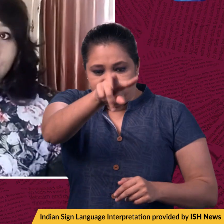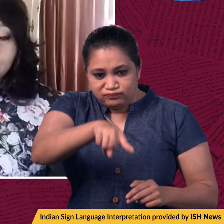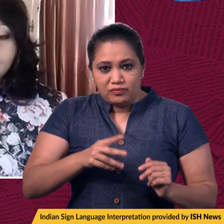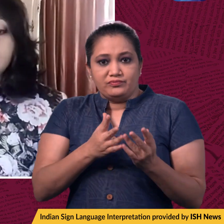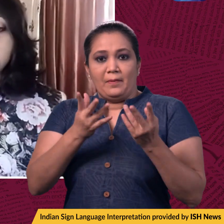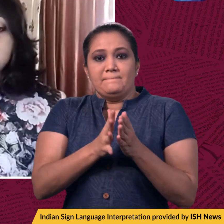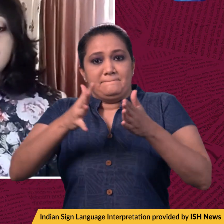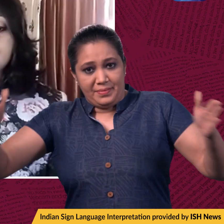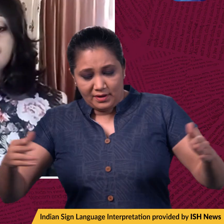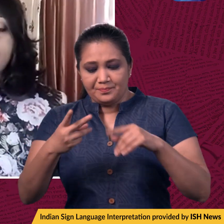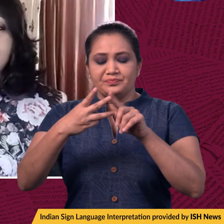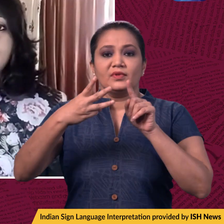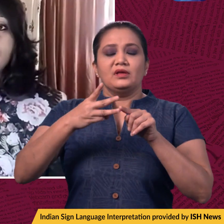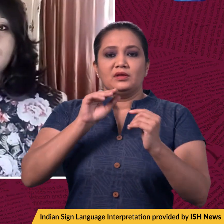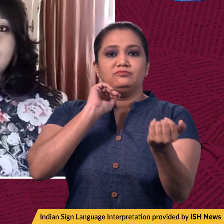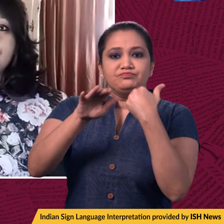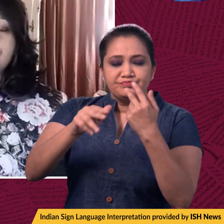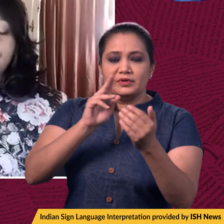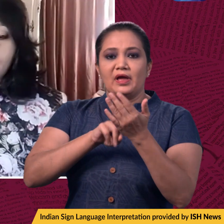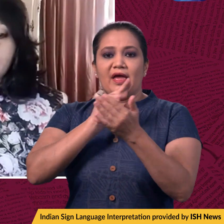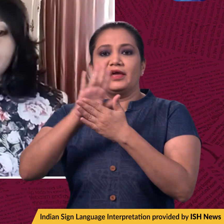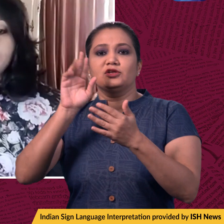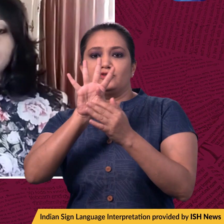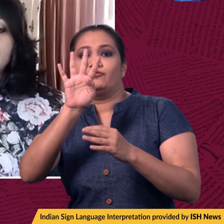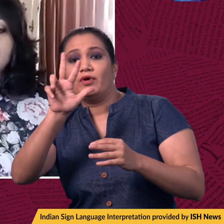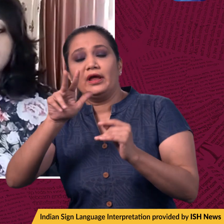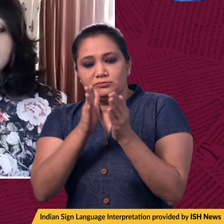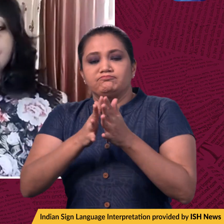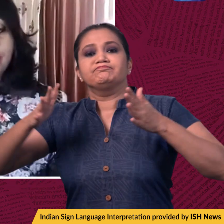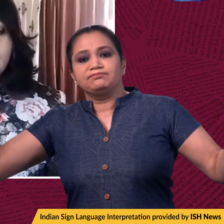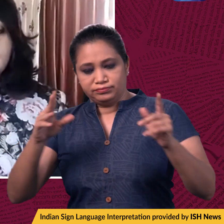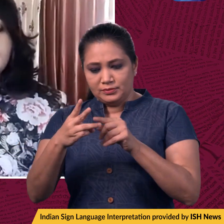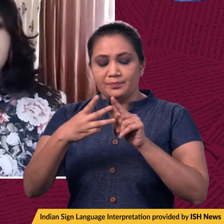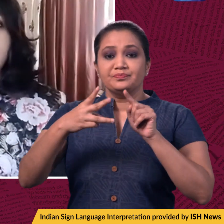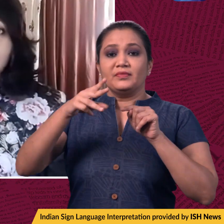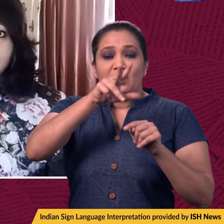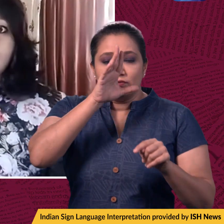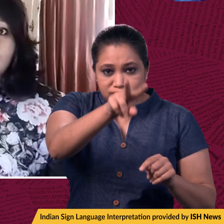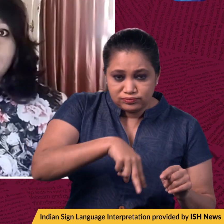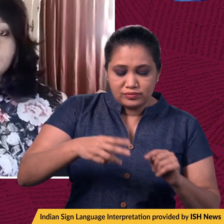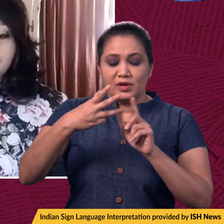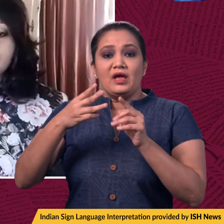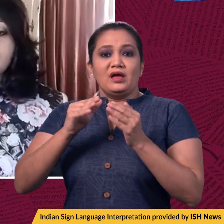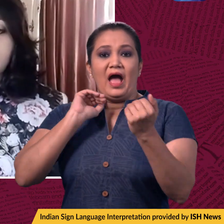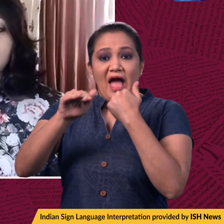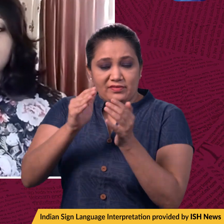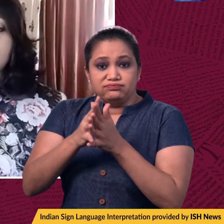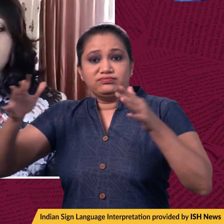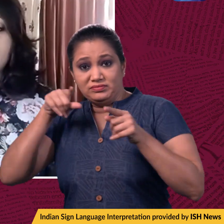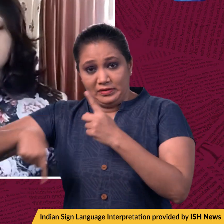railway track and the four-laning of NH-4A. Now, the objections to the railway track and the highway expansion are before the court